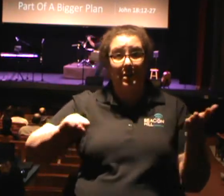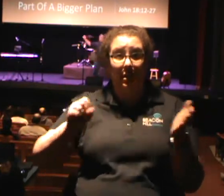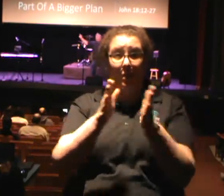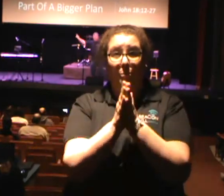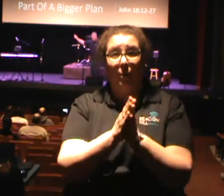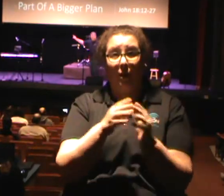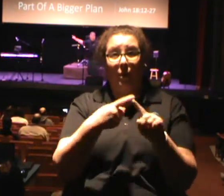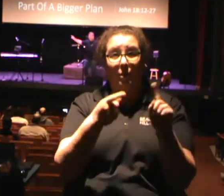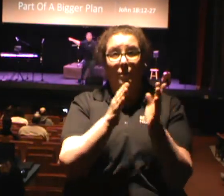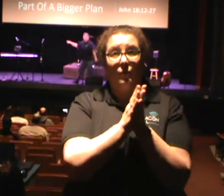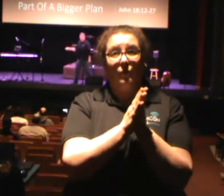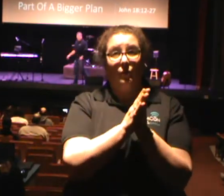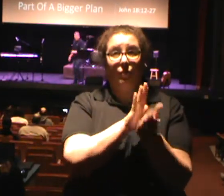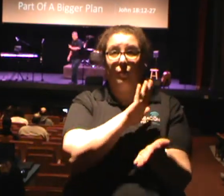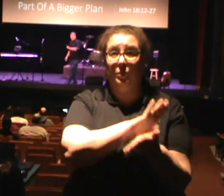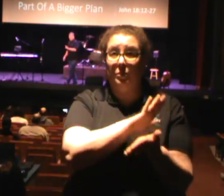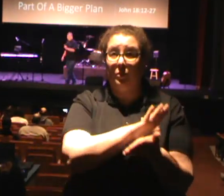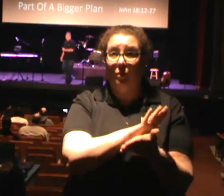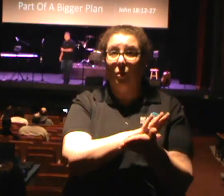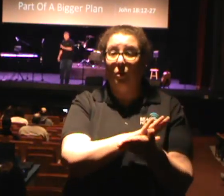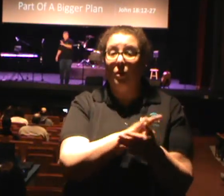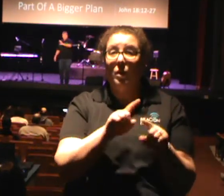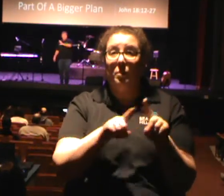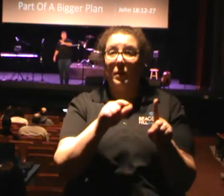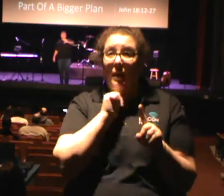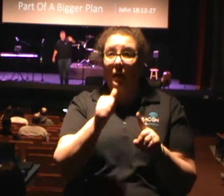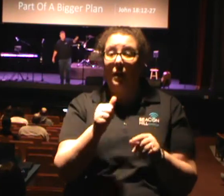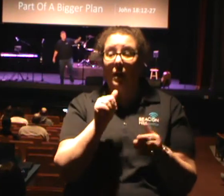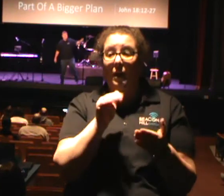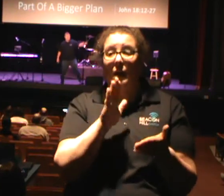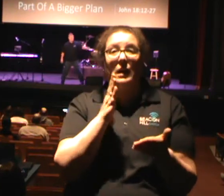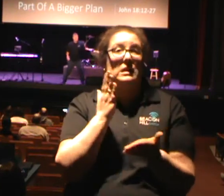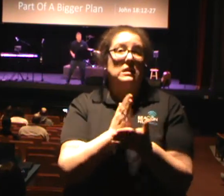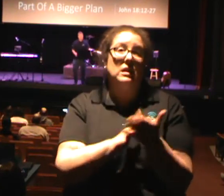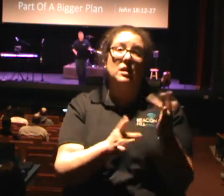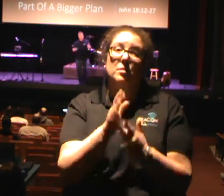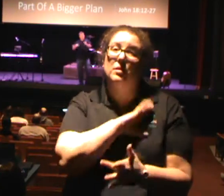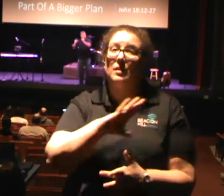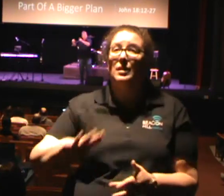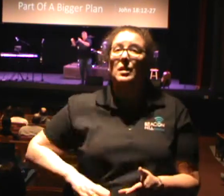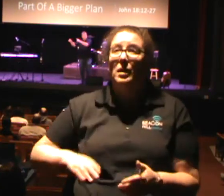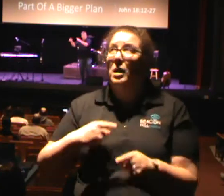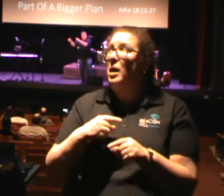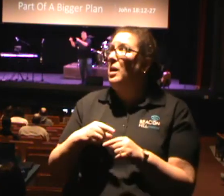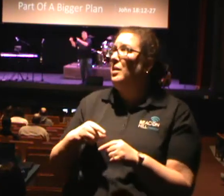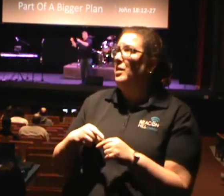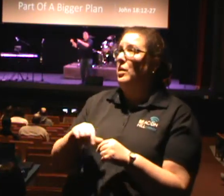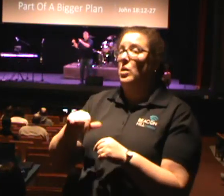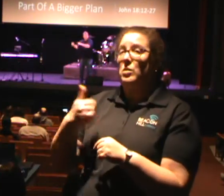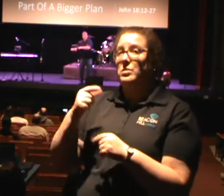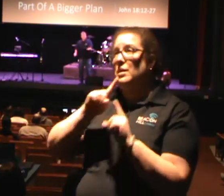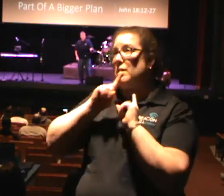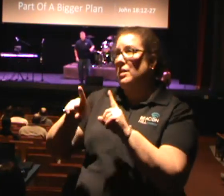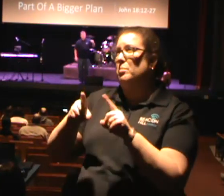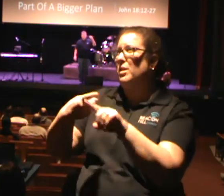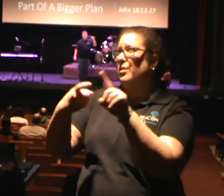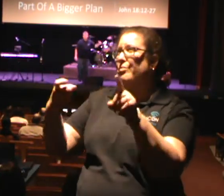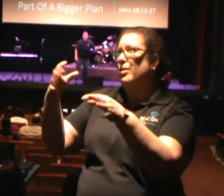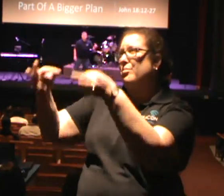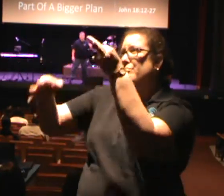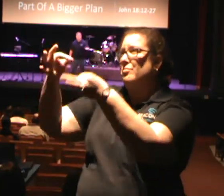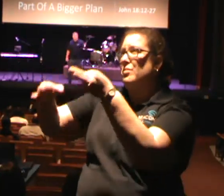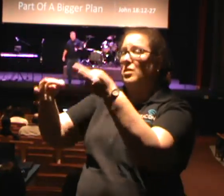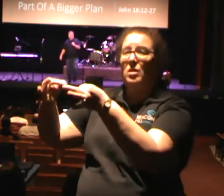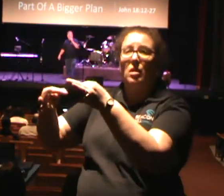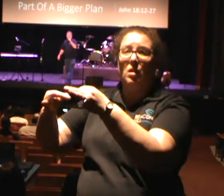but it won't stop Jesus Christ. You can try to take the Ten Commandments out of the courthouse, but it won't stop Jesus Christ. The